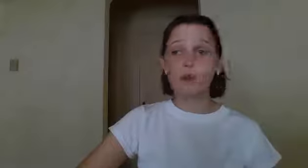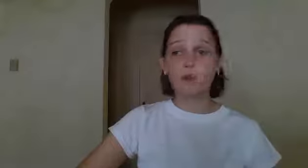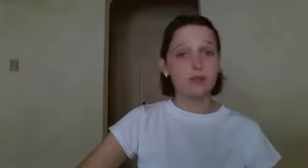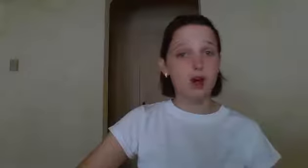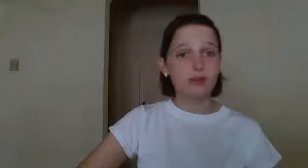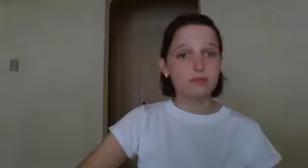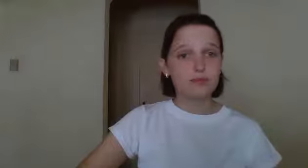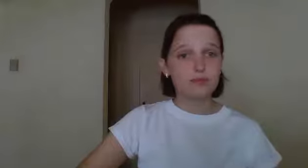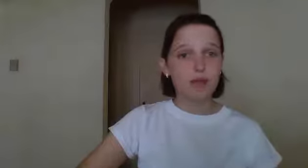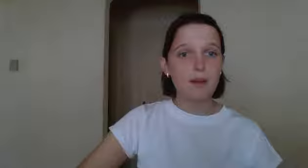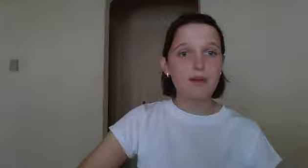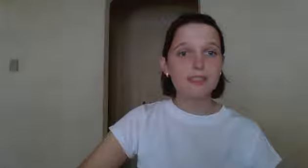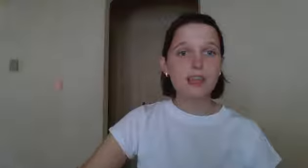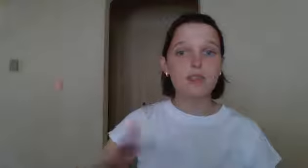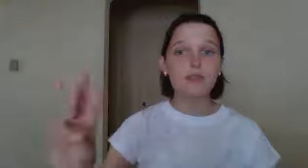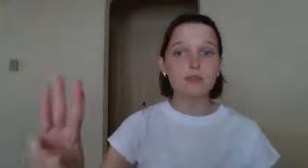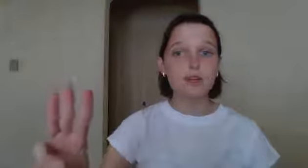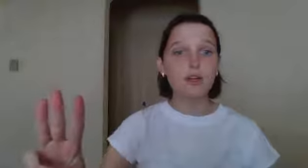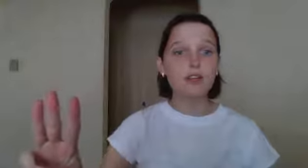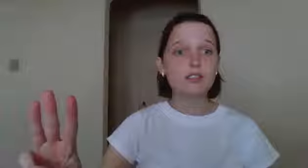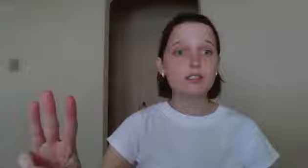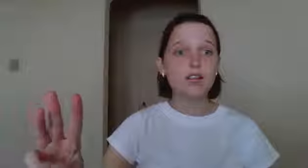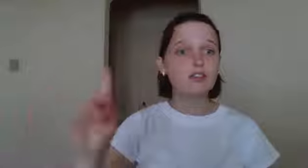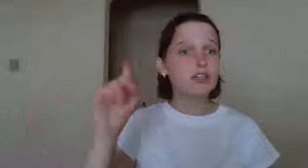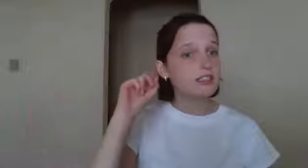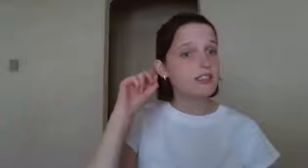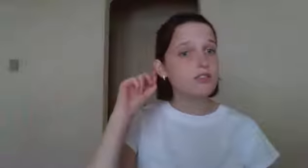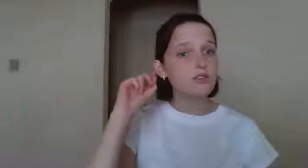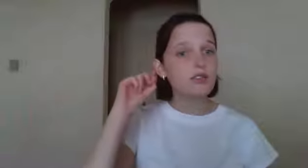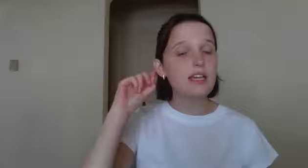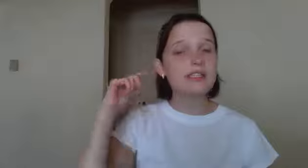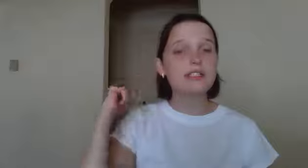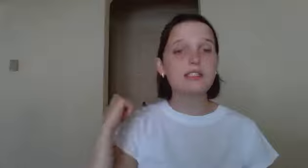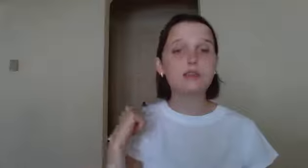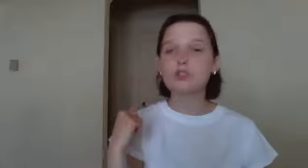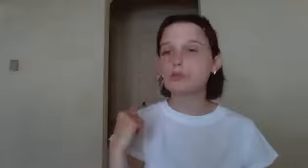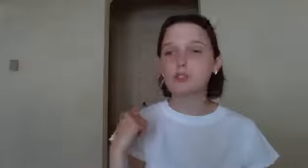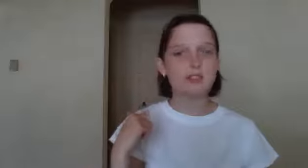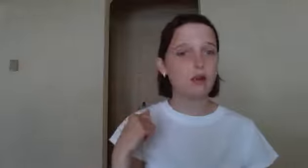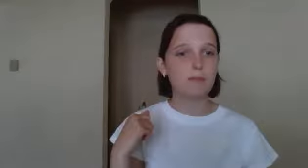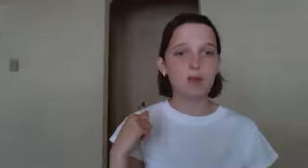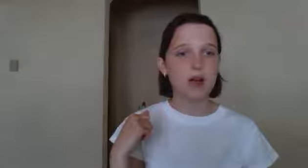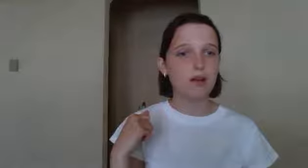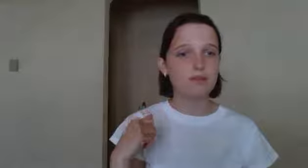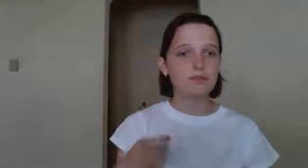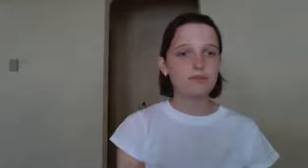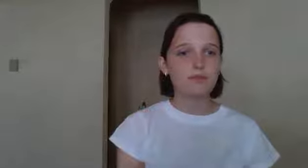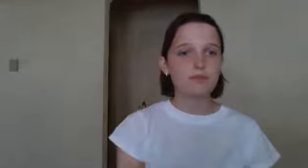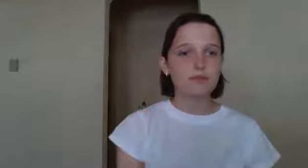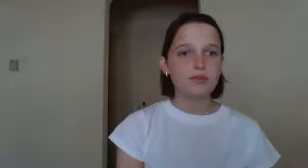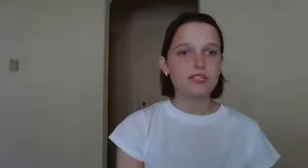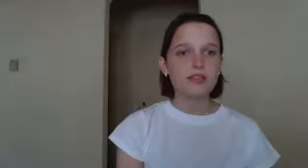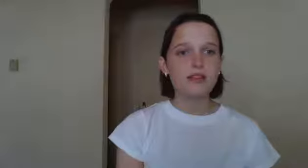don't belong. I'm going to say three words and you're going to listen closely and see which word does not belong. Listen.